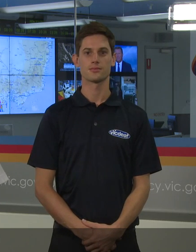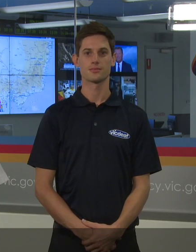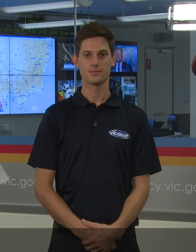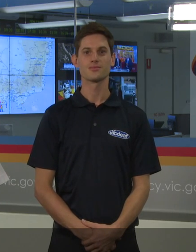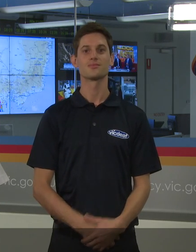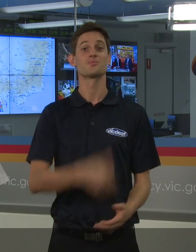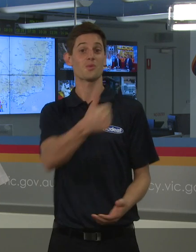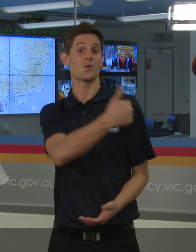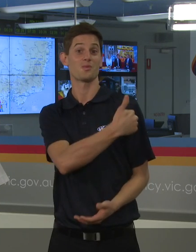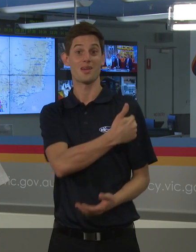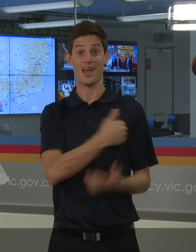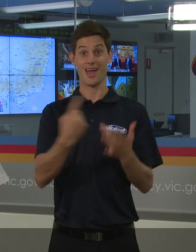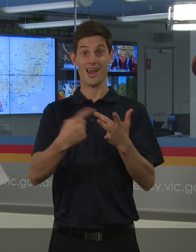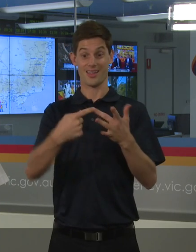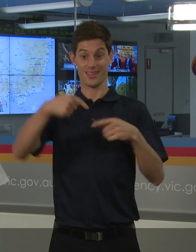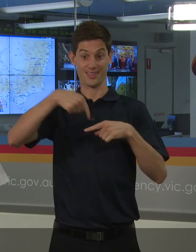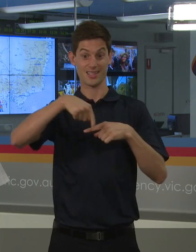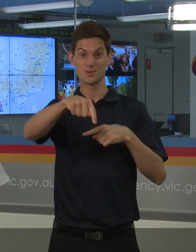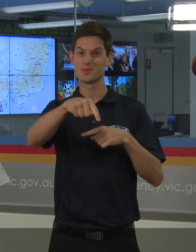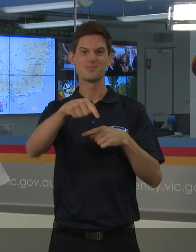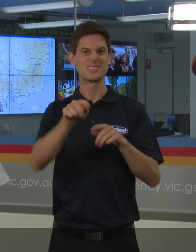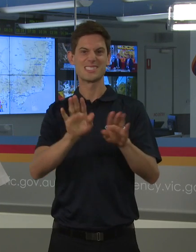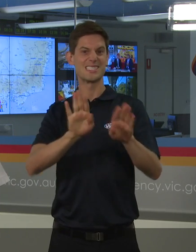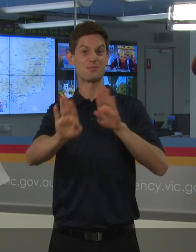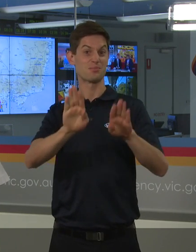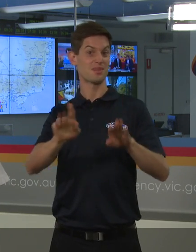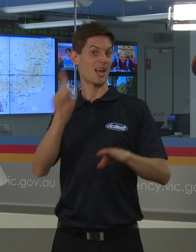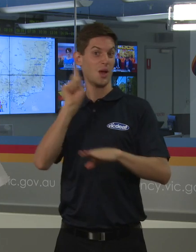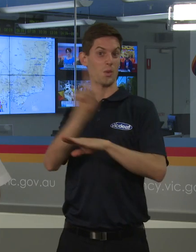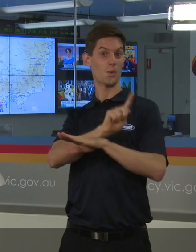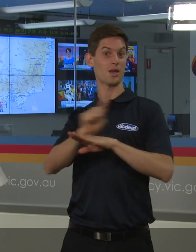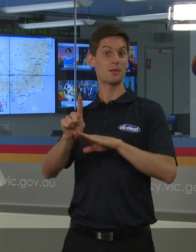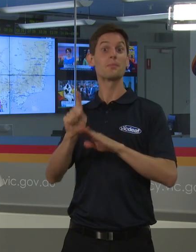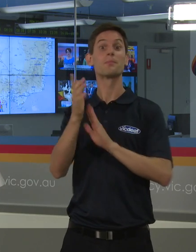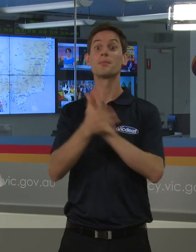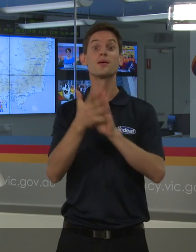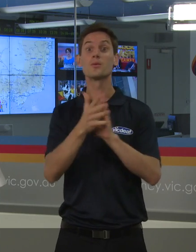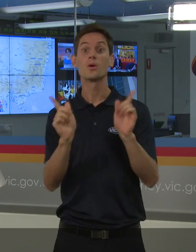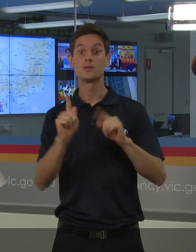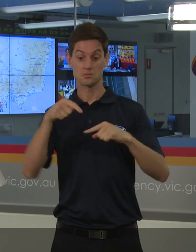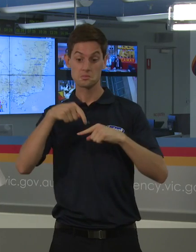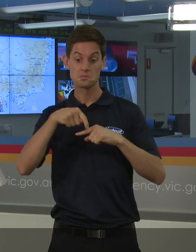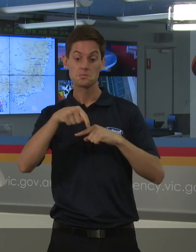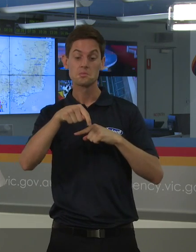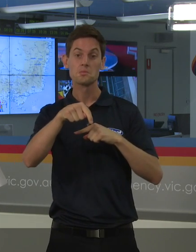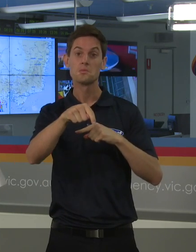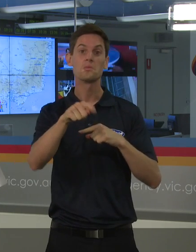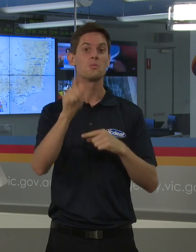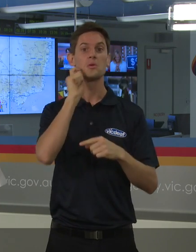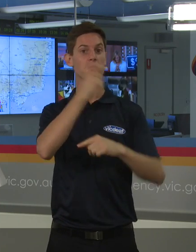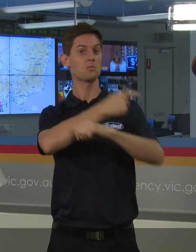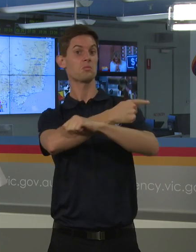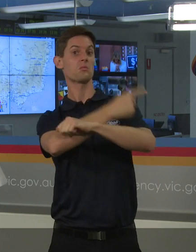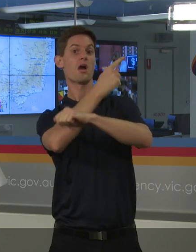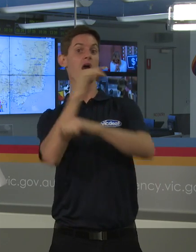We're into another week again where it's very similar weather to last week. That is we'll see during the week that it'll be high to very